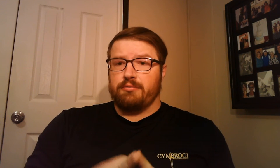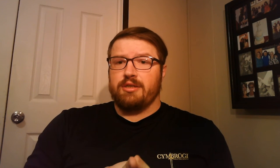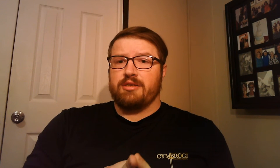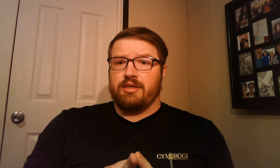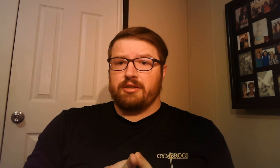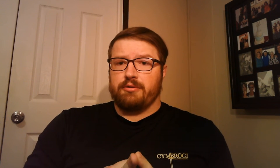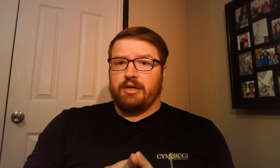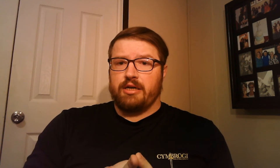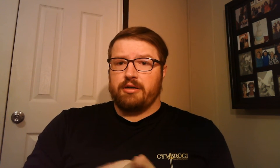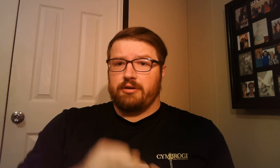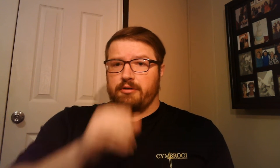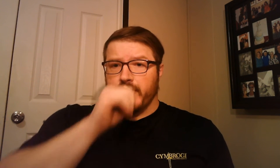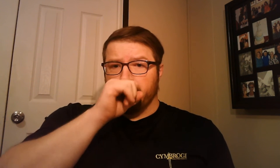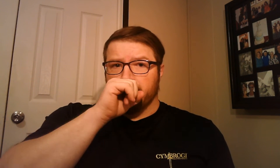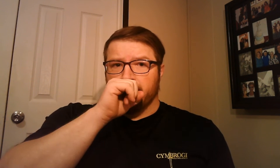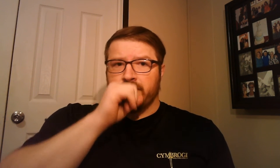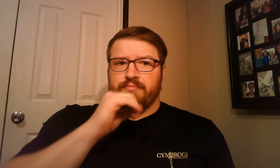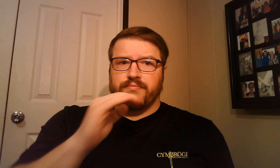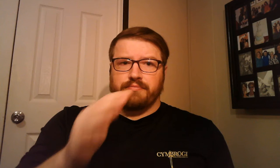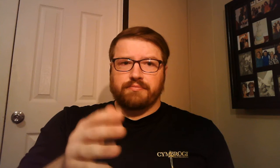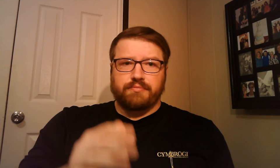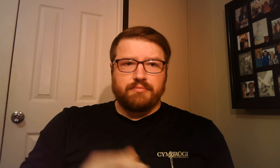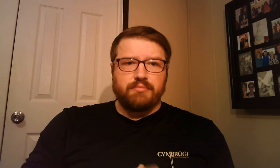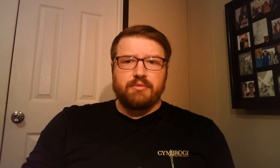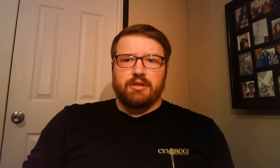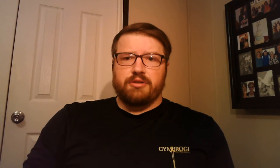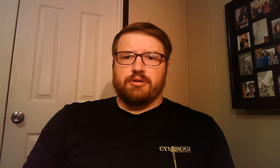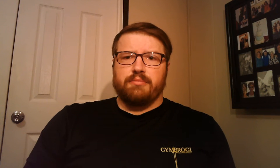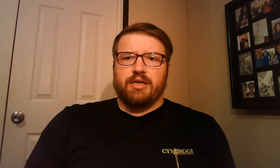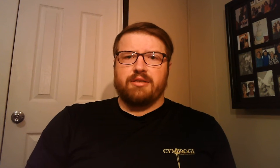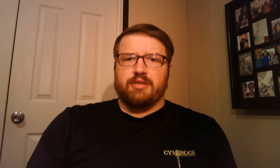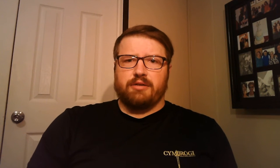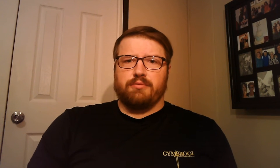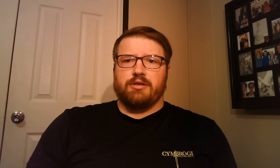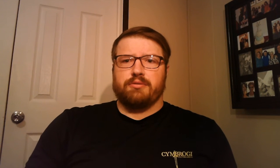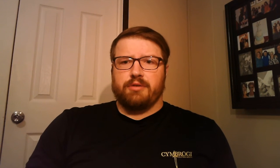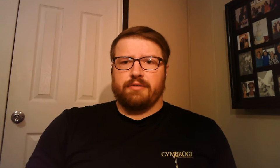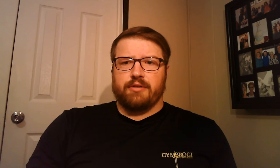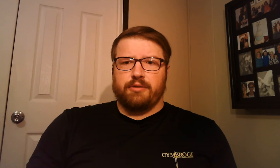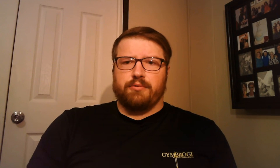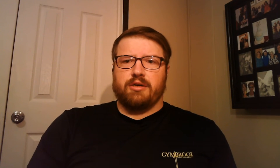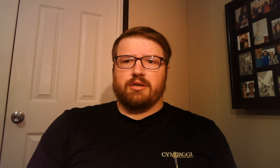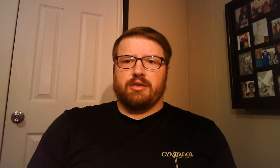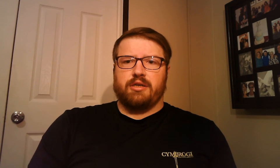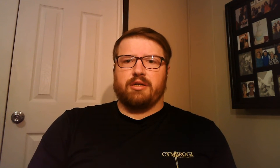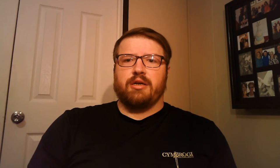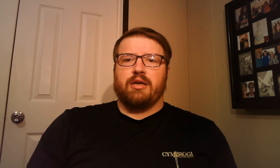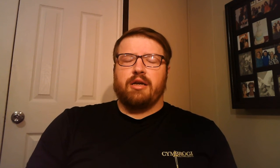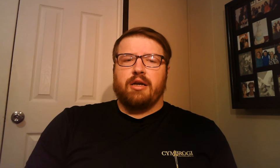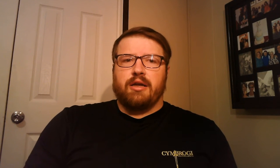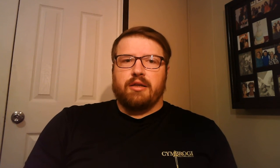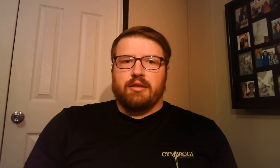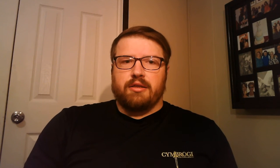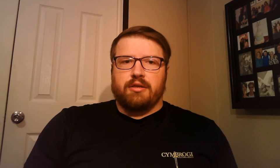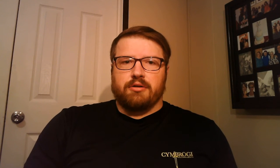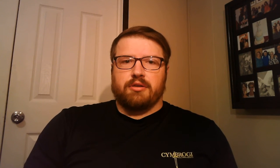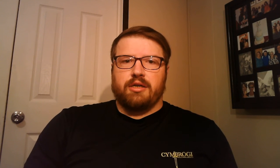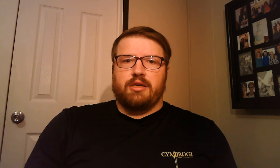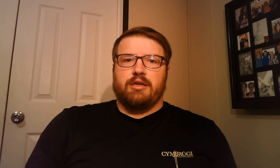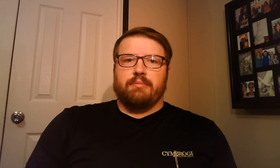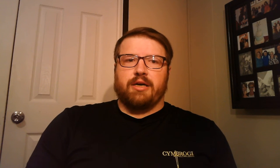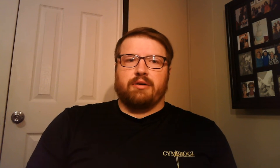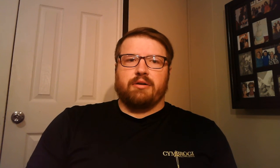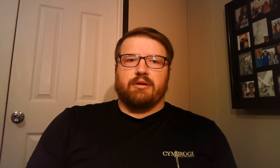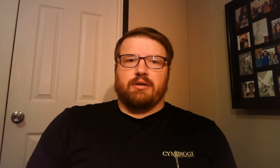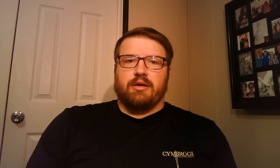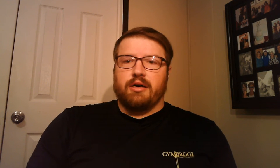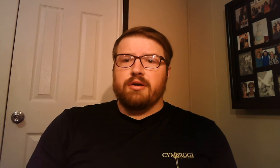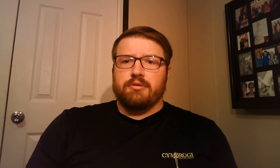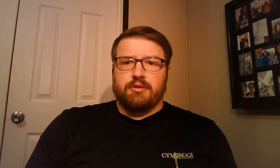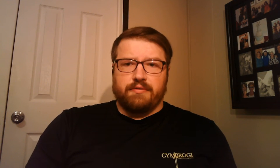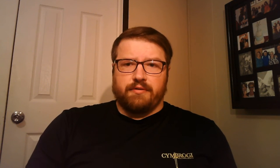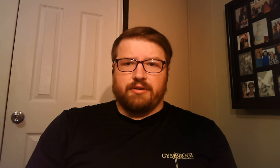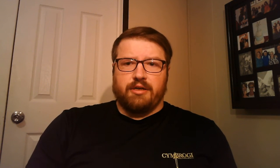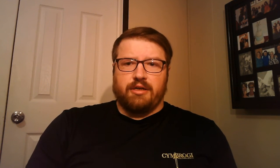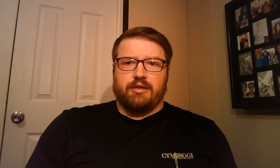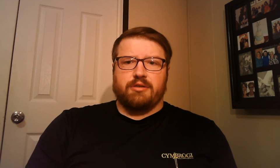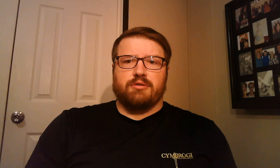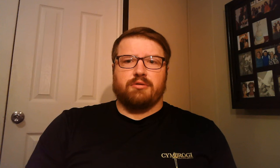reset their attitude. So mindset was whenever they walked in, they're thinking about a hundred different things, or